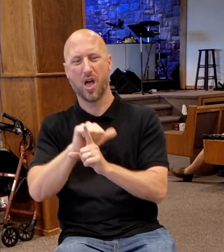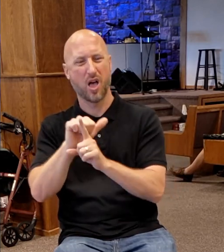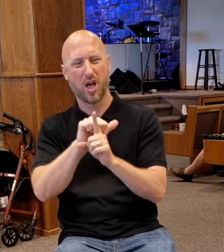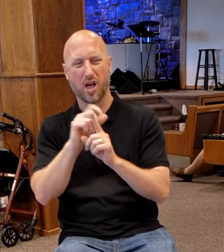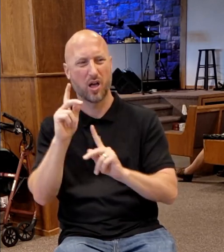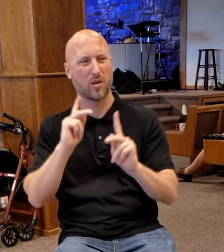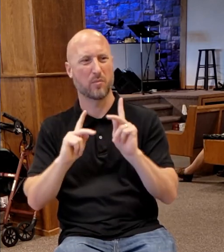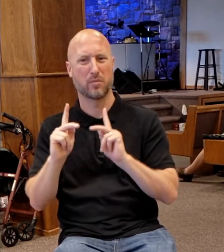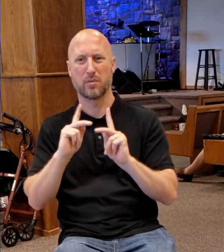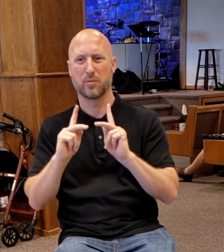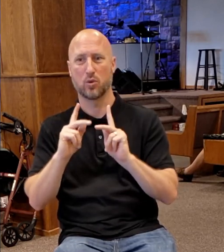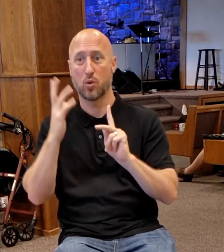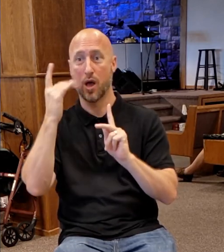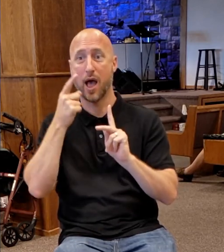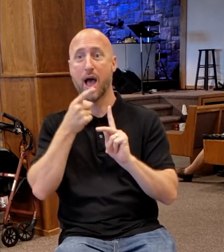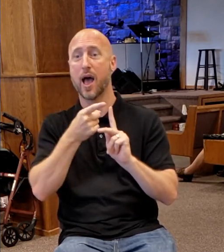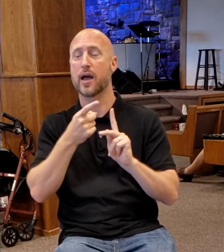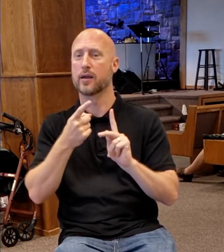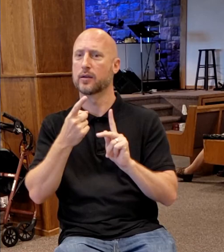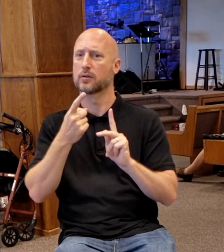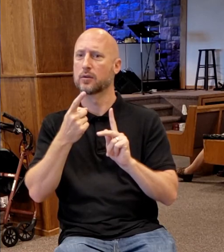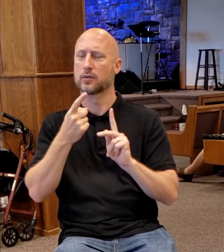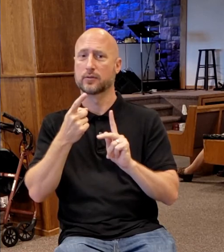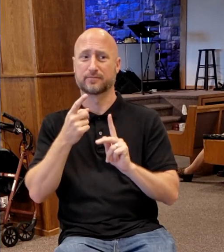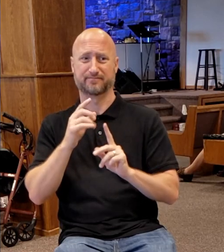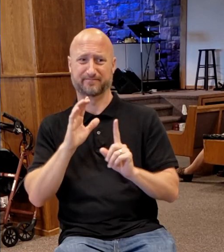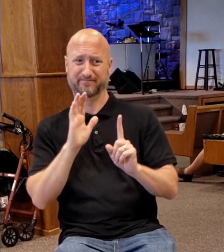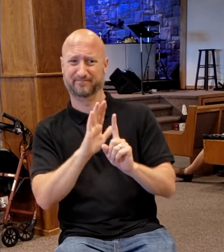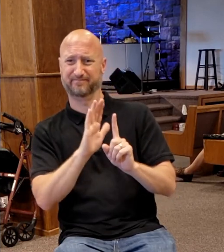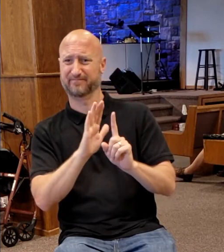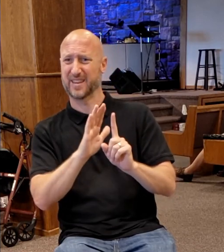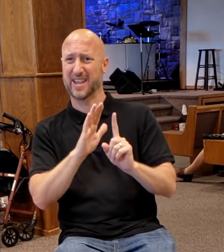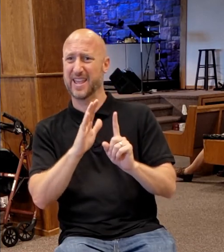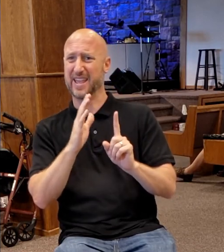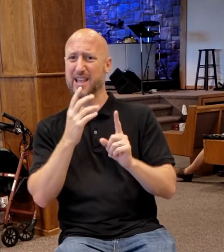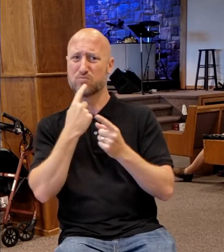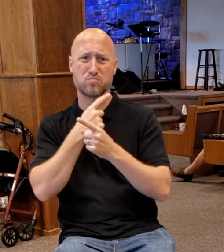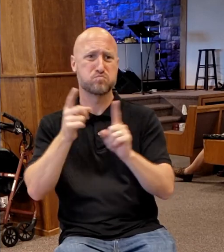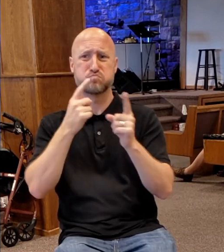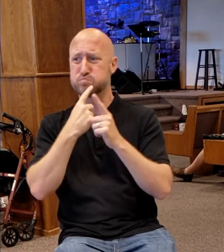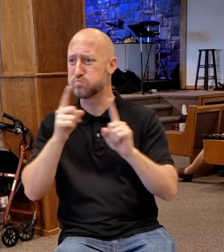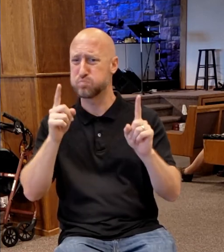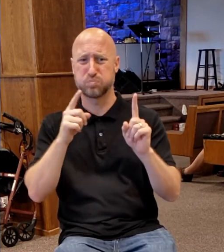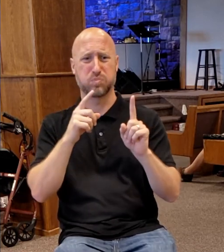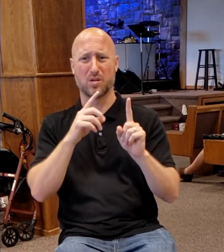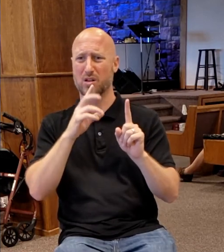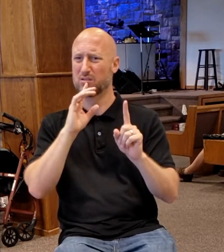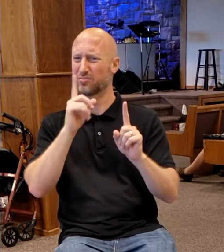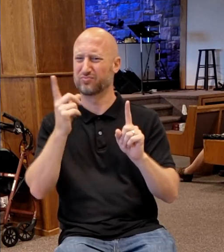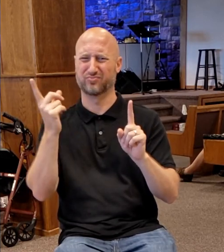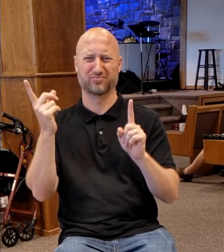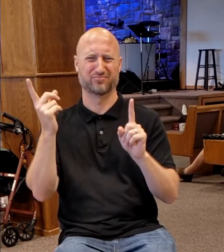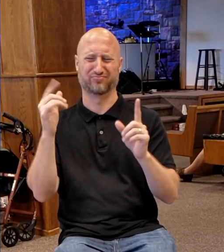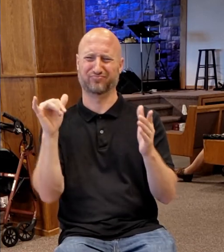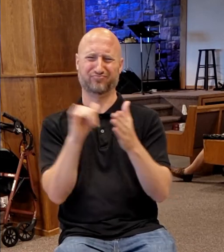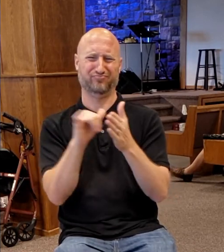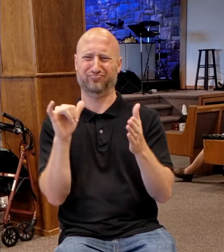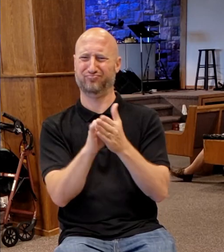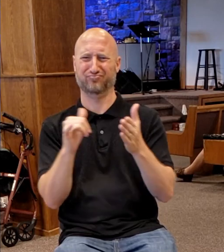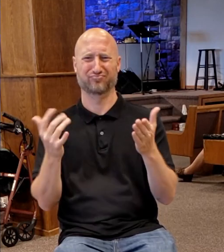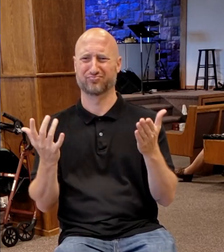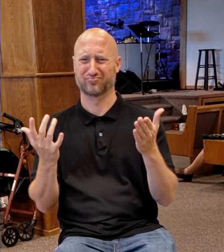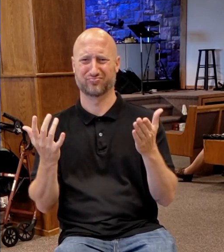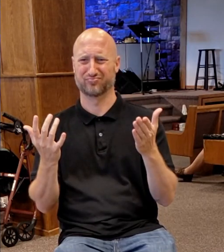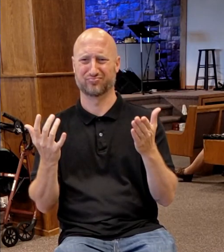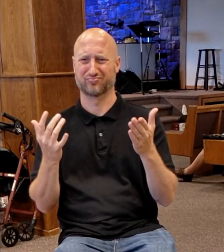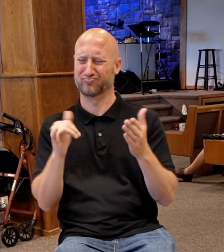his claims are so radical that they divide.